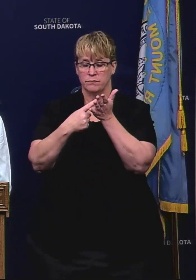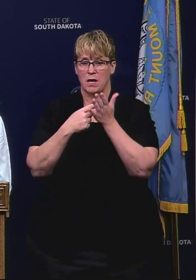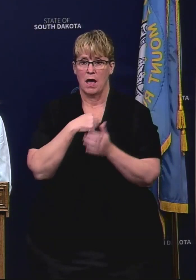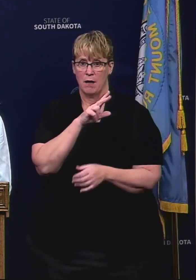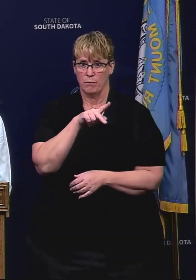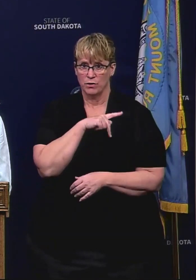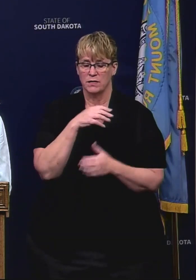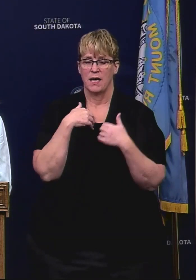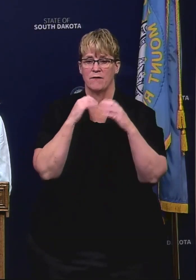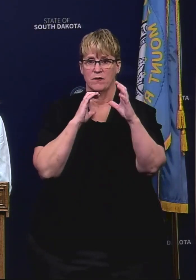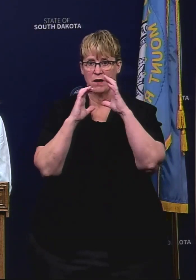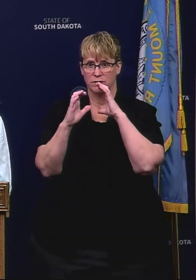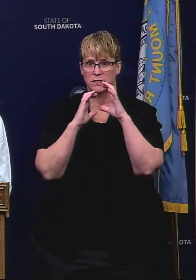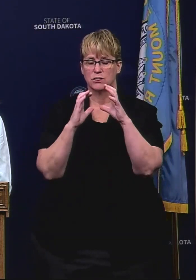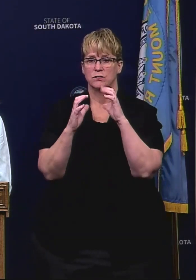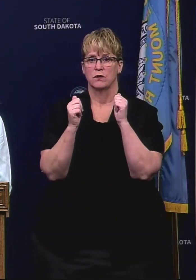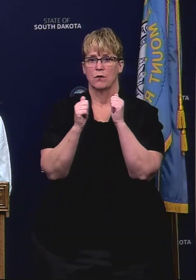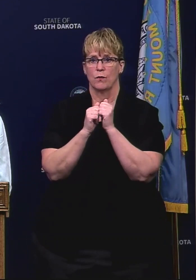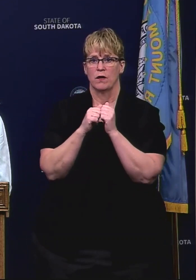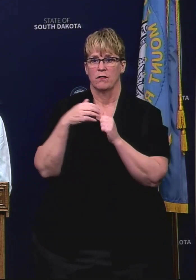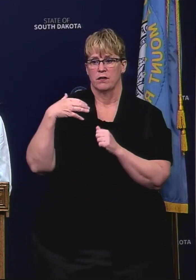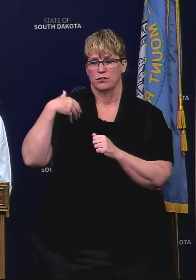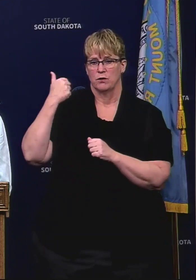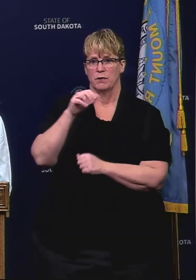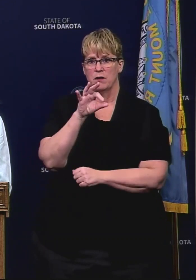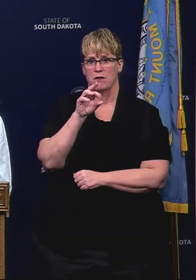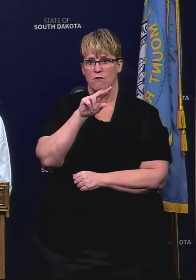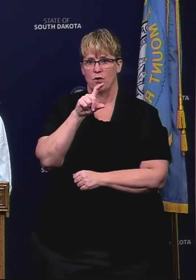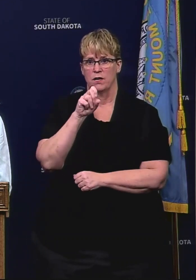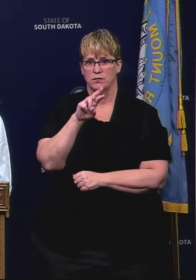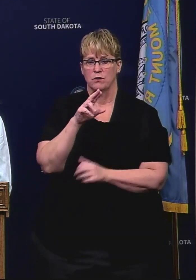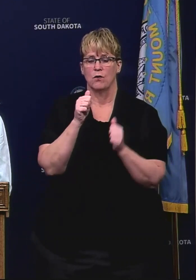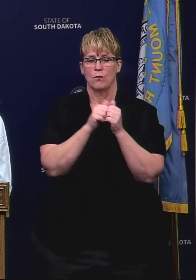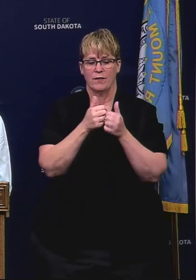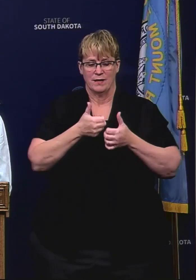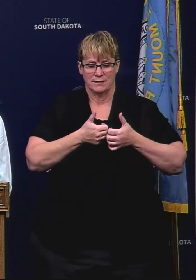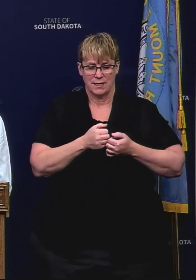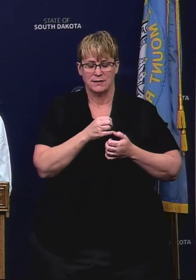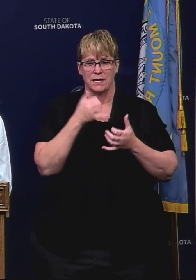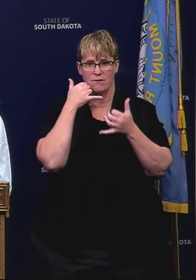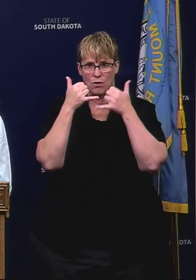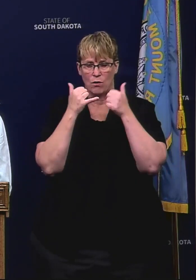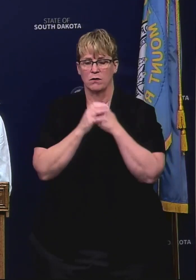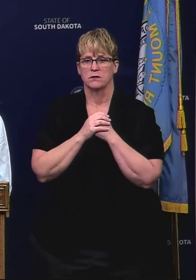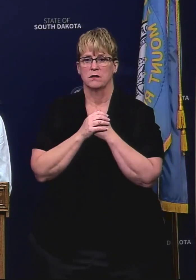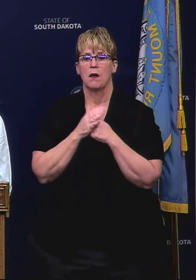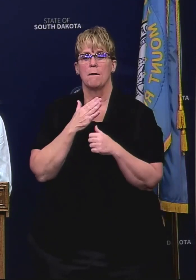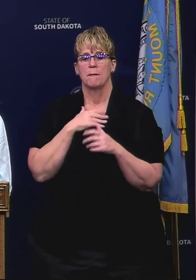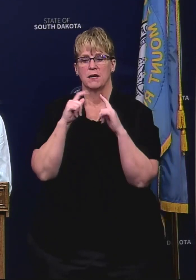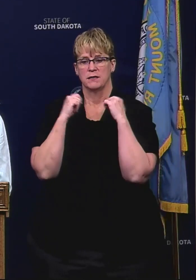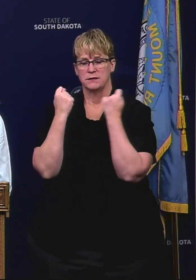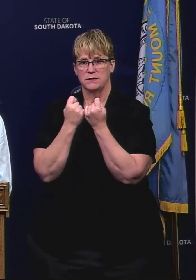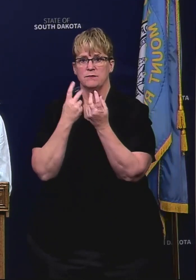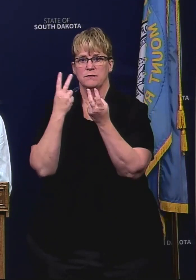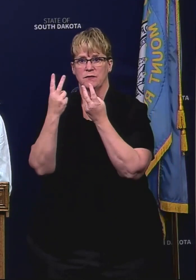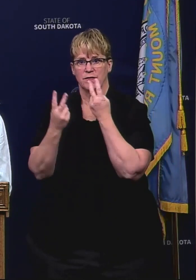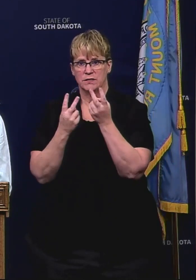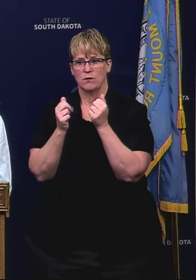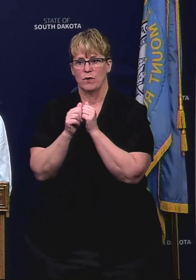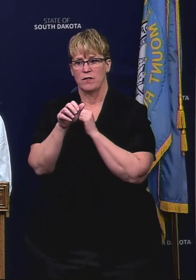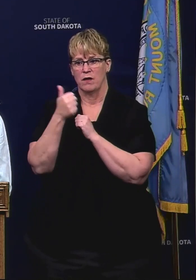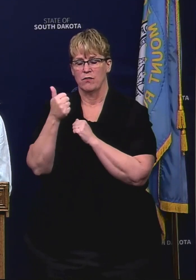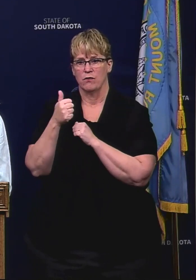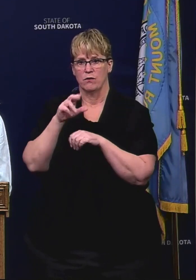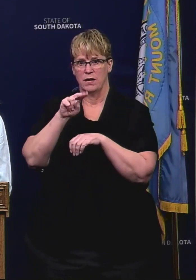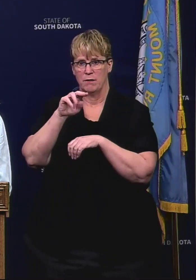personally had conversations with chairman frazier over texting and phone calls we also my team has visited with other tribal